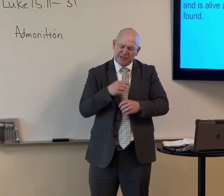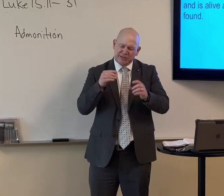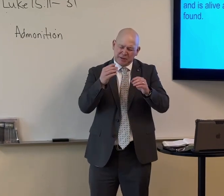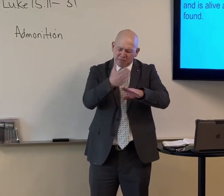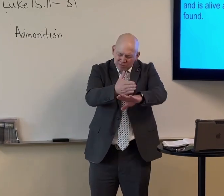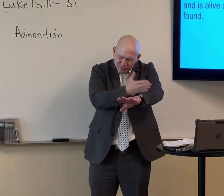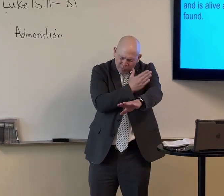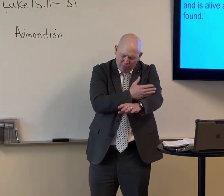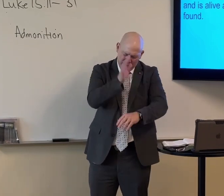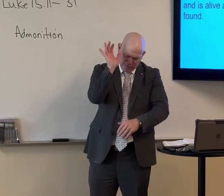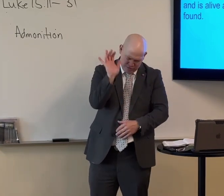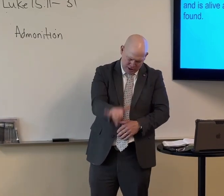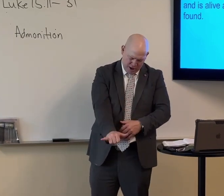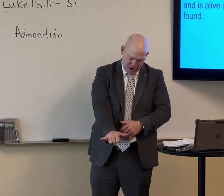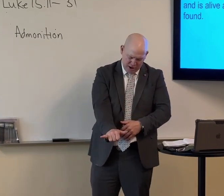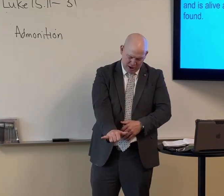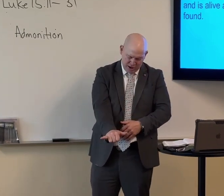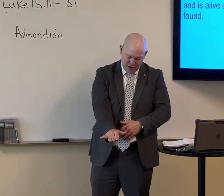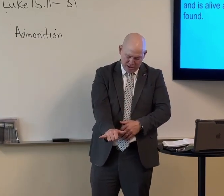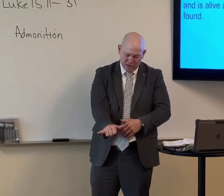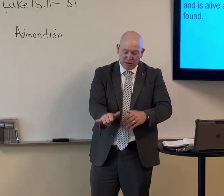Please help us to improve in this way.